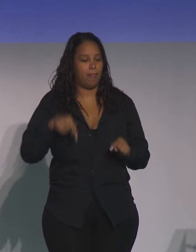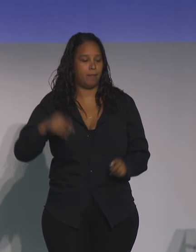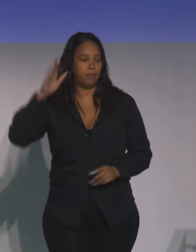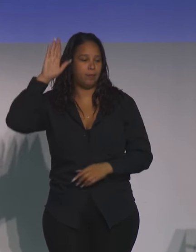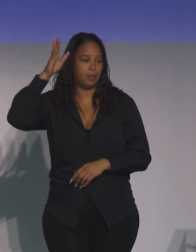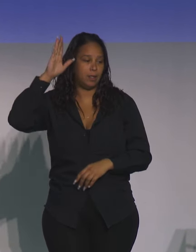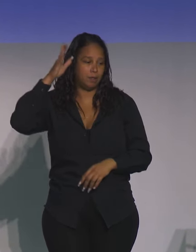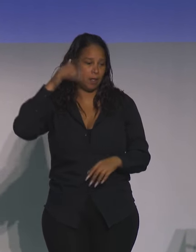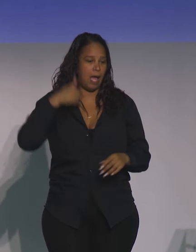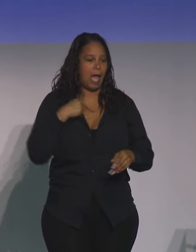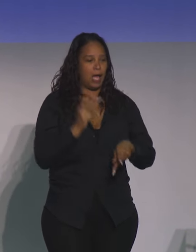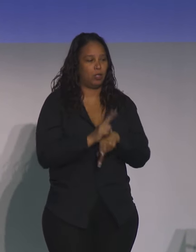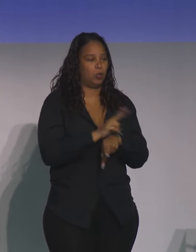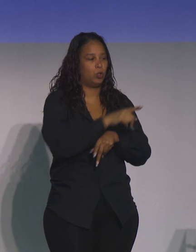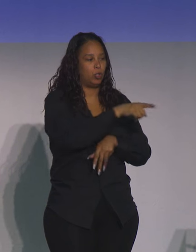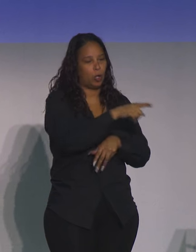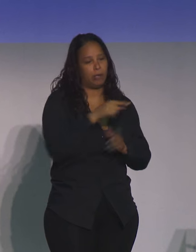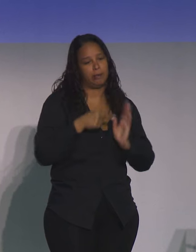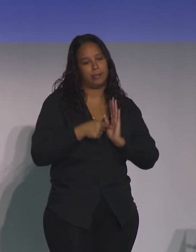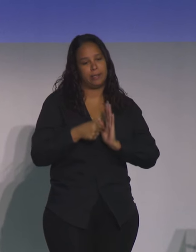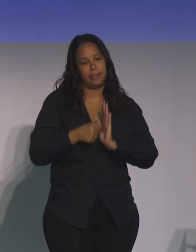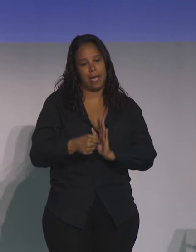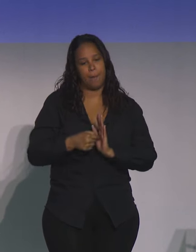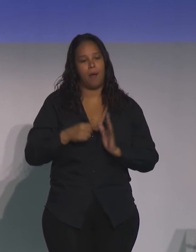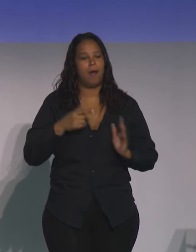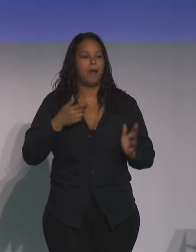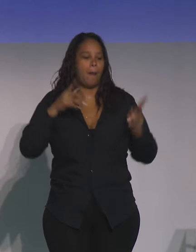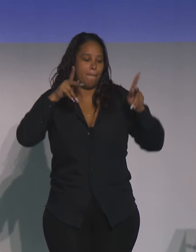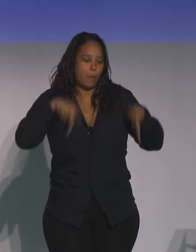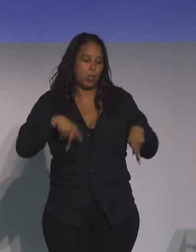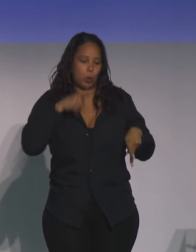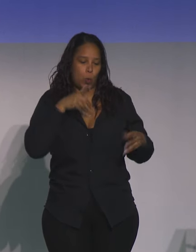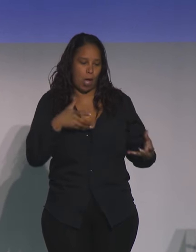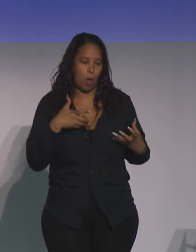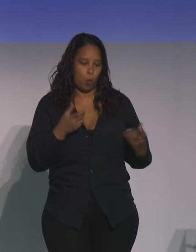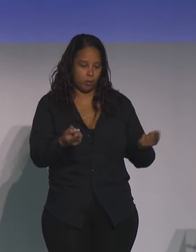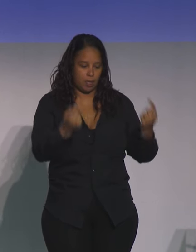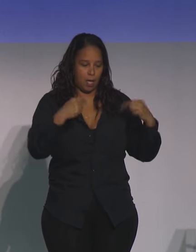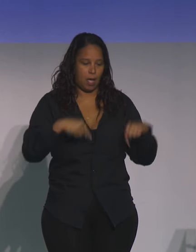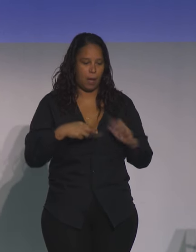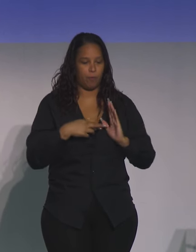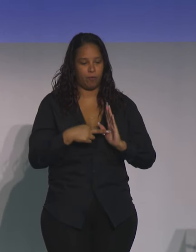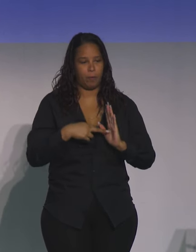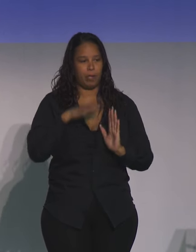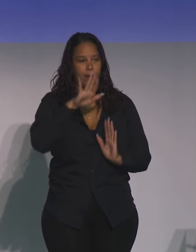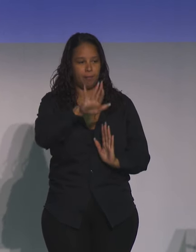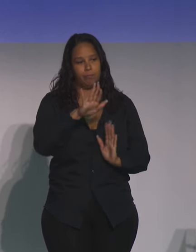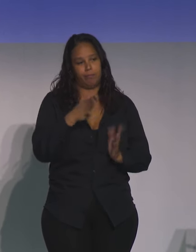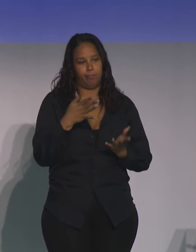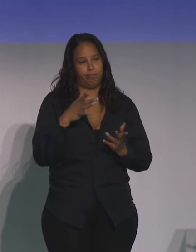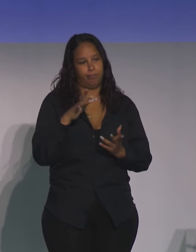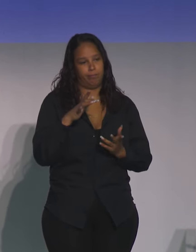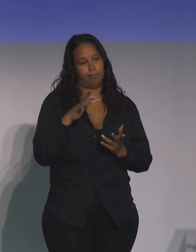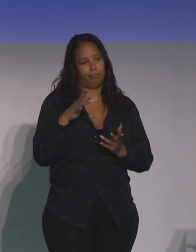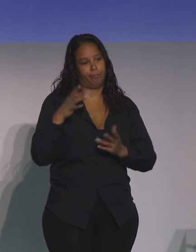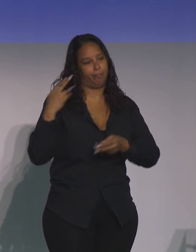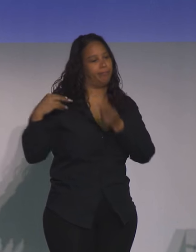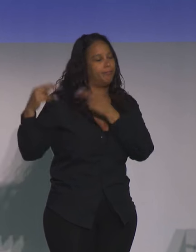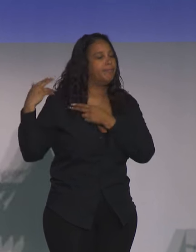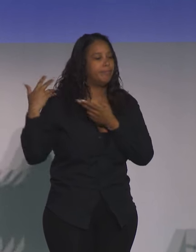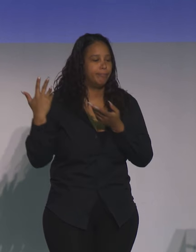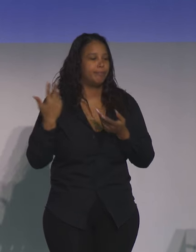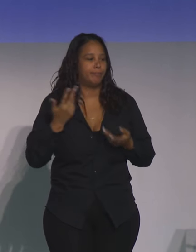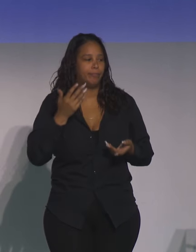as the example of a person that I would want to come here to represent his legacy. And I'm so grateful